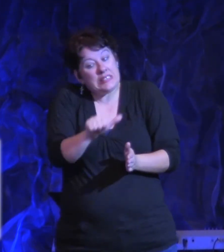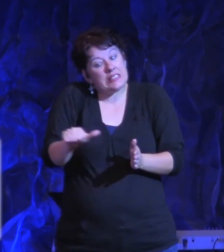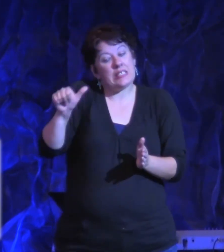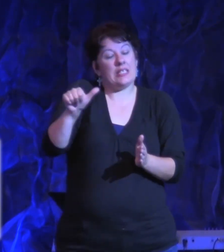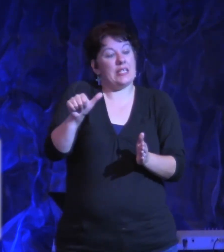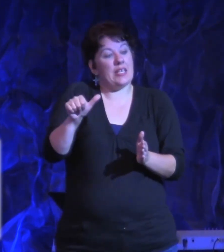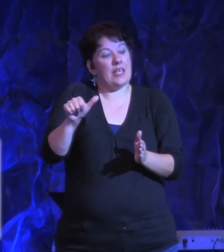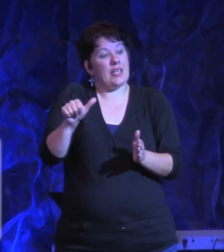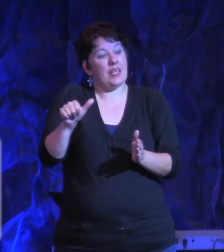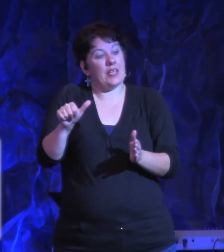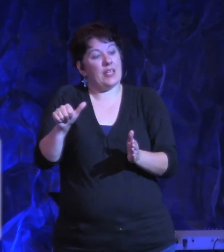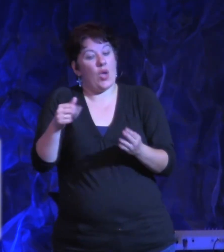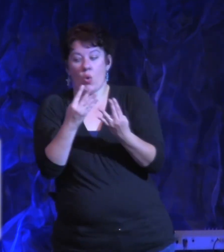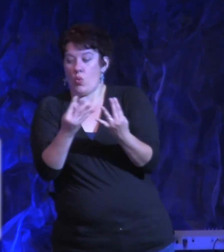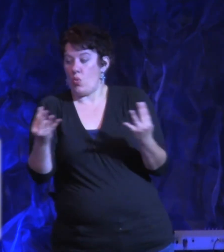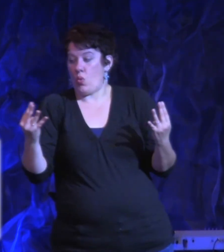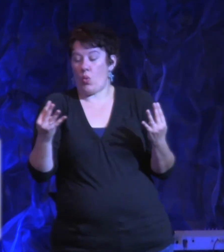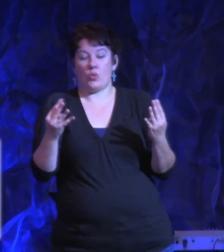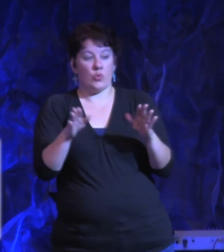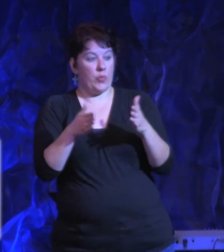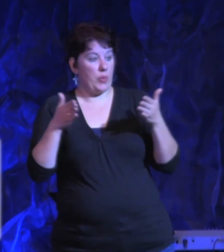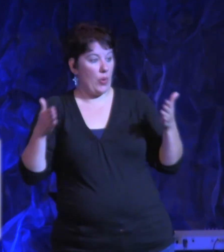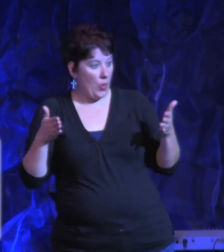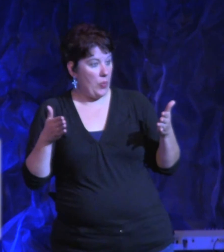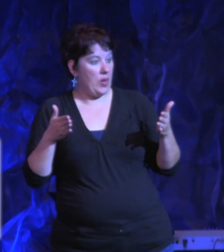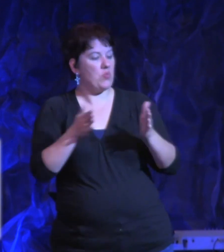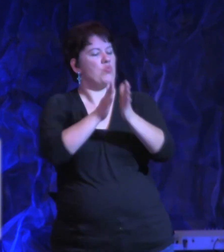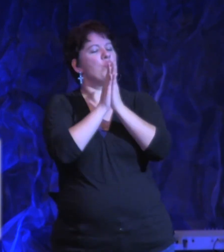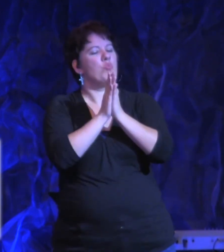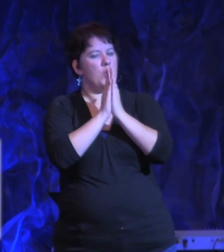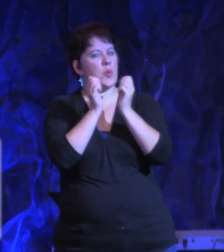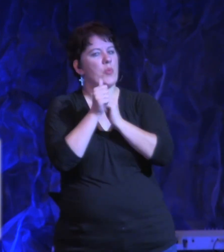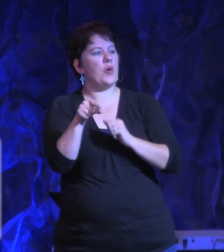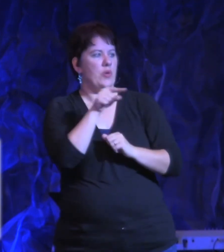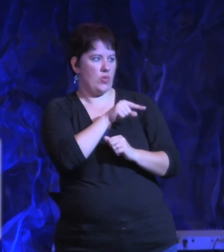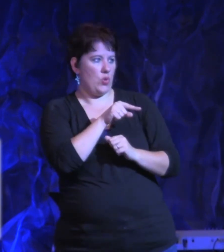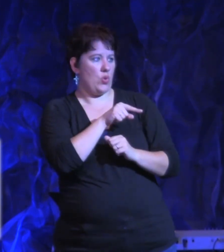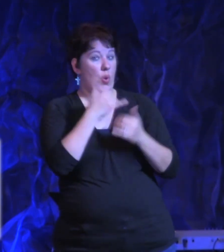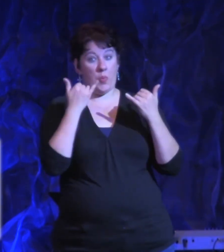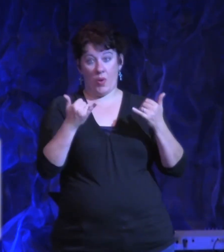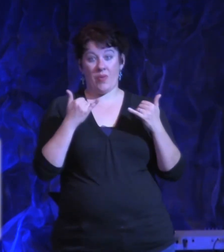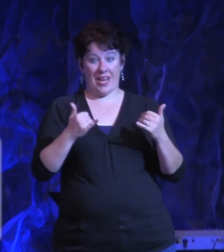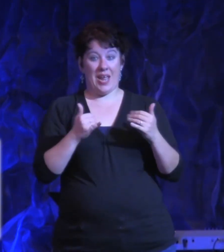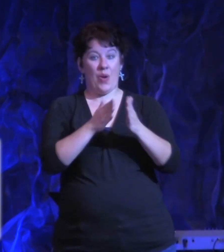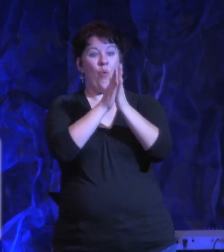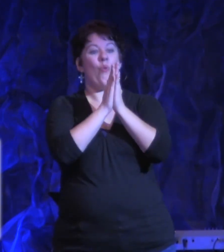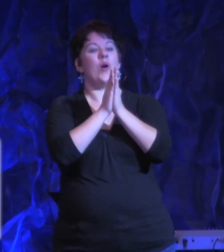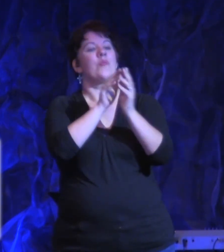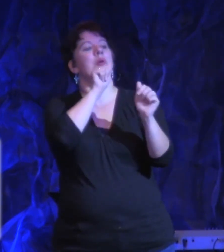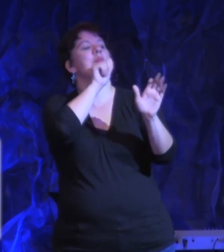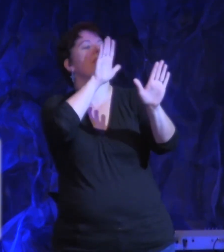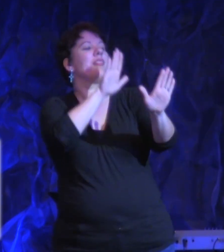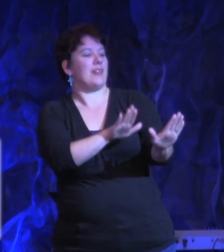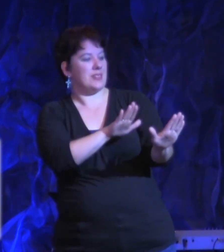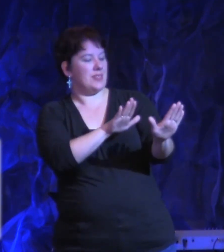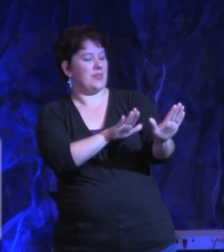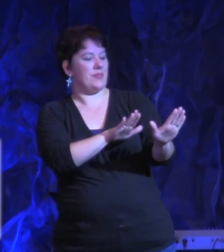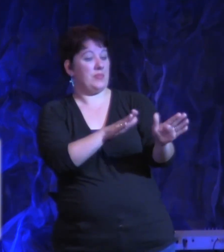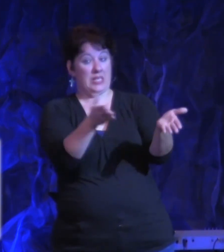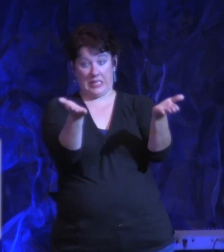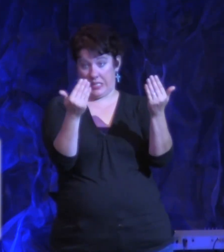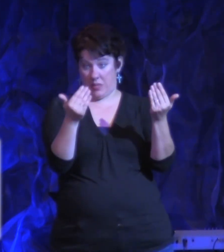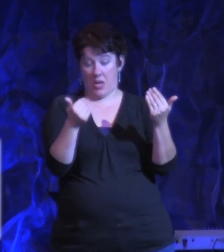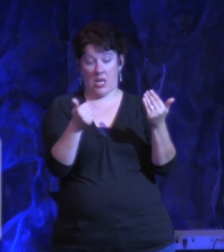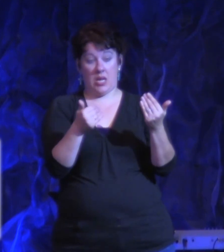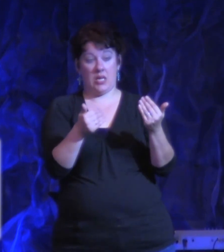here and we'll be here until everybody is prayed for. So make sure you make your way up here. But let me just pray just a blessing over you. Come on,